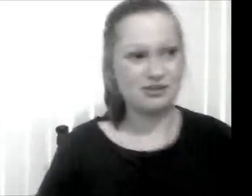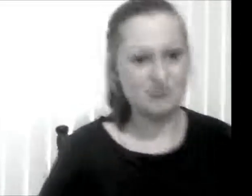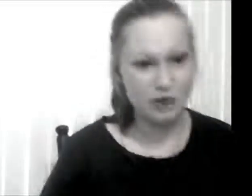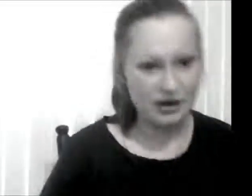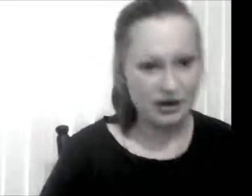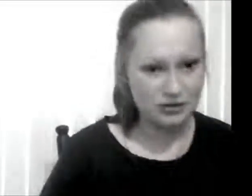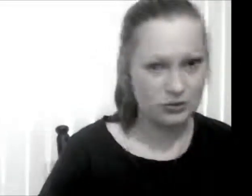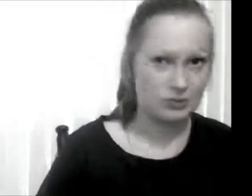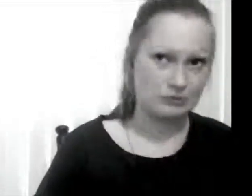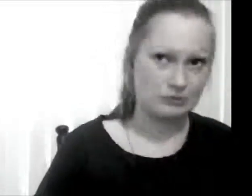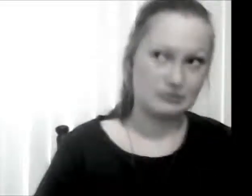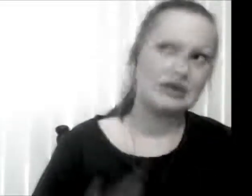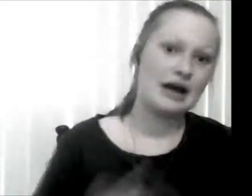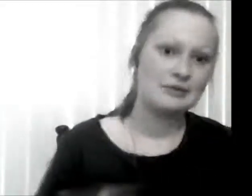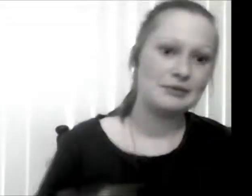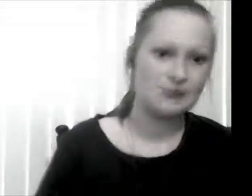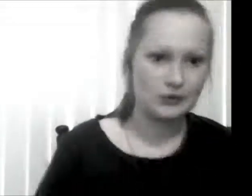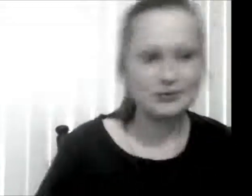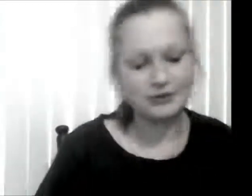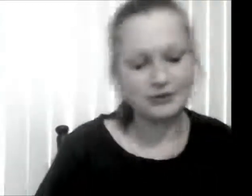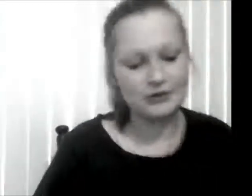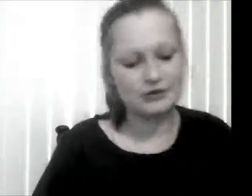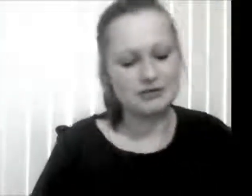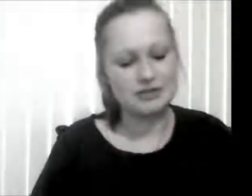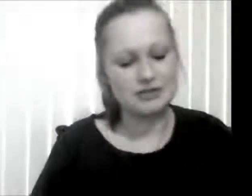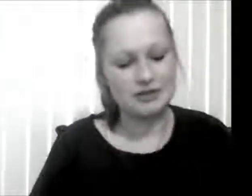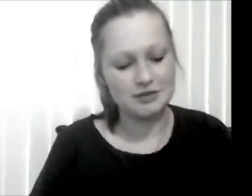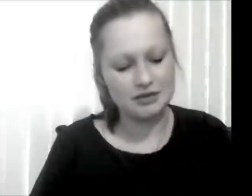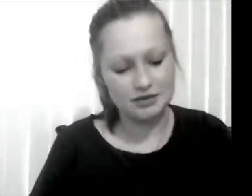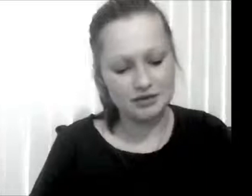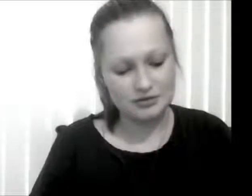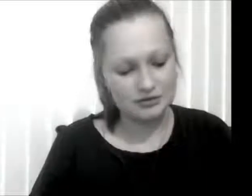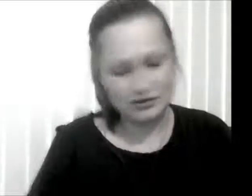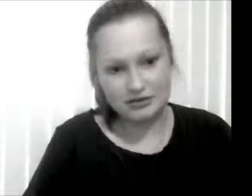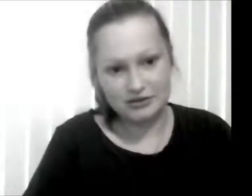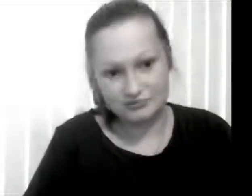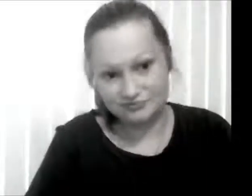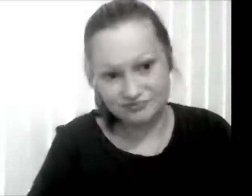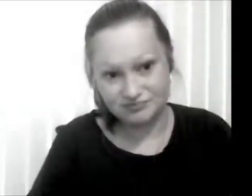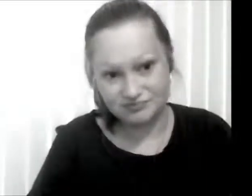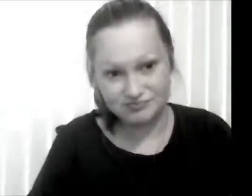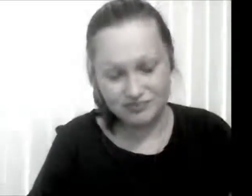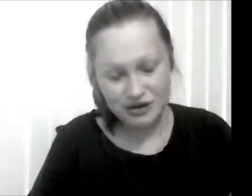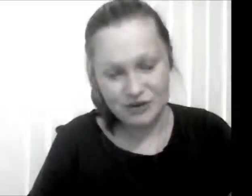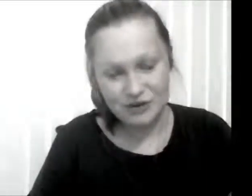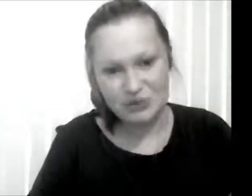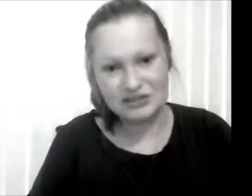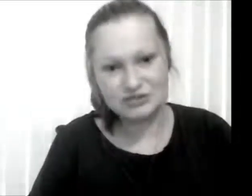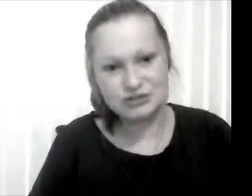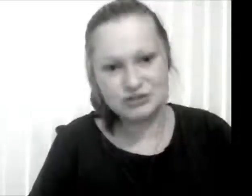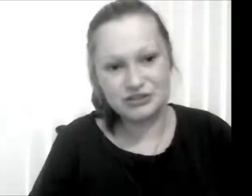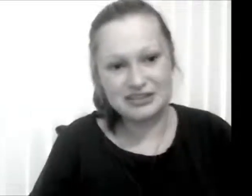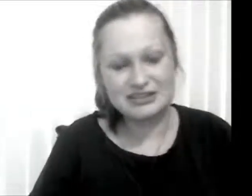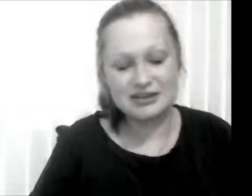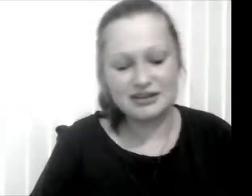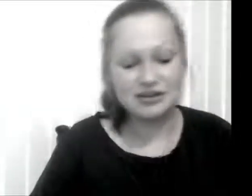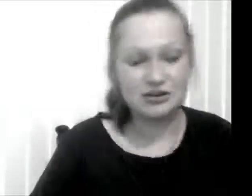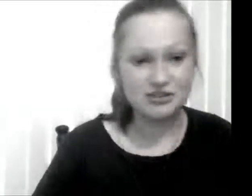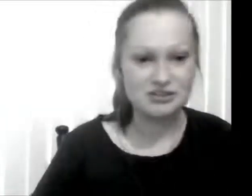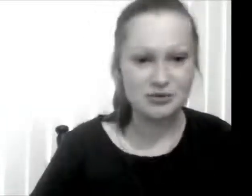after a while or the night before before you're gonna go to sleep you can quickly jot things down and then you cross them